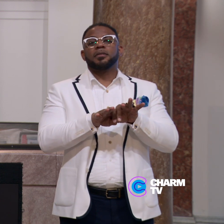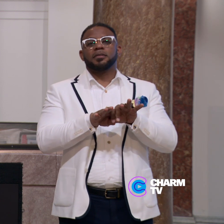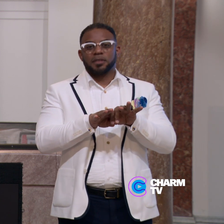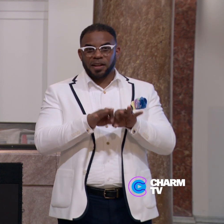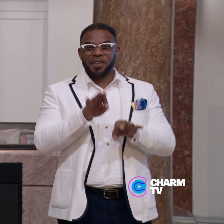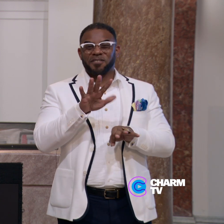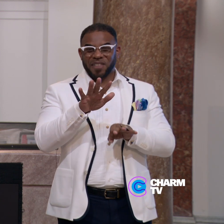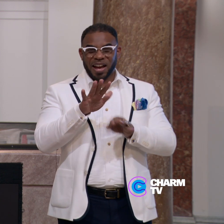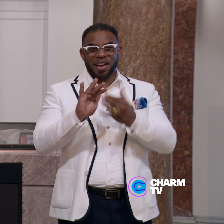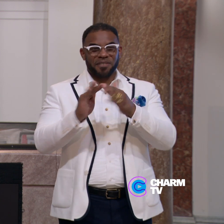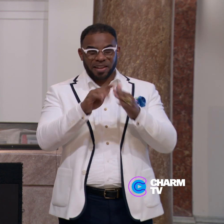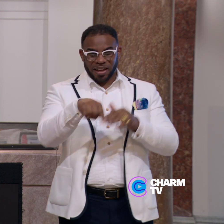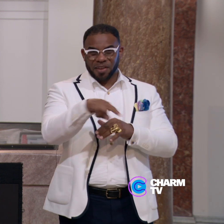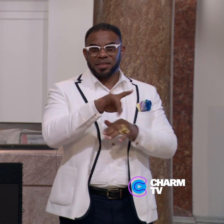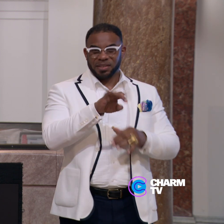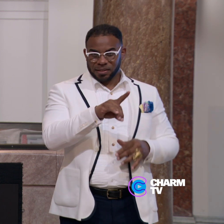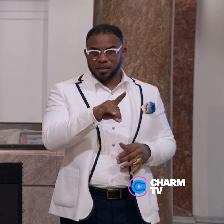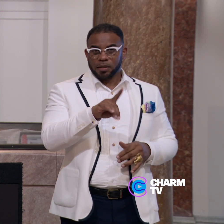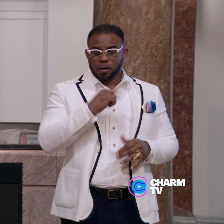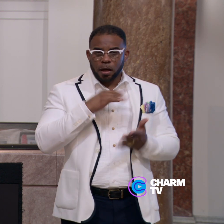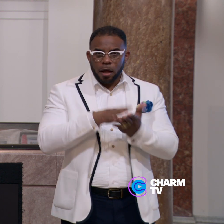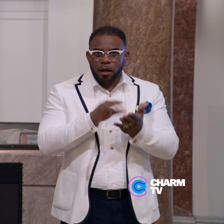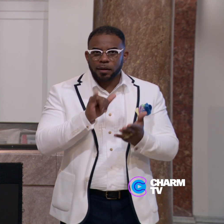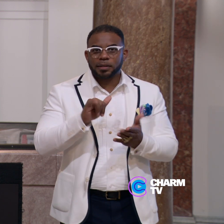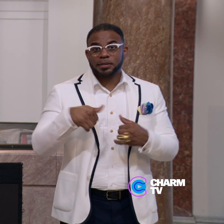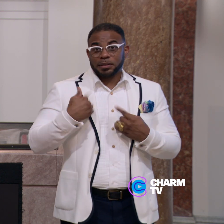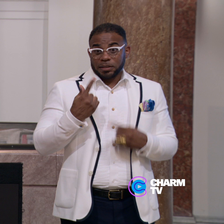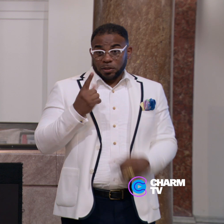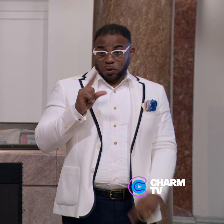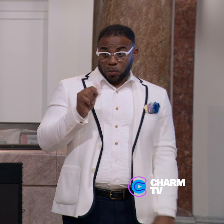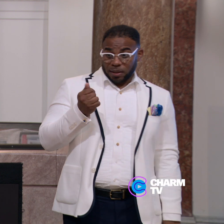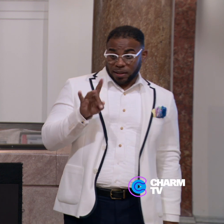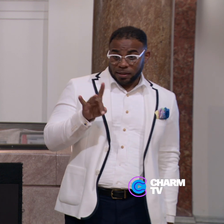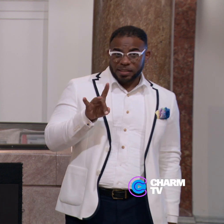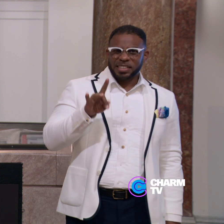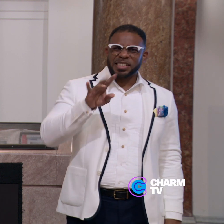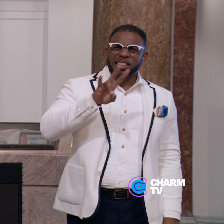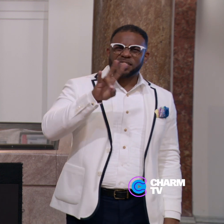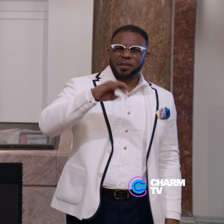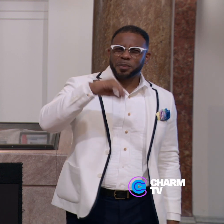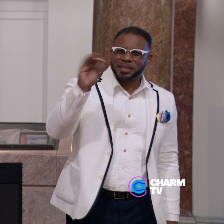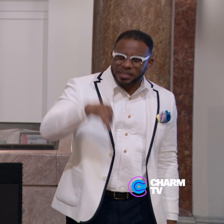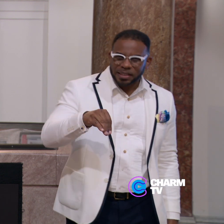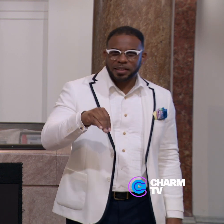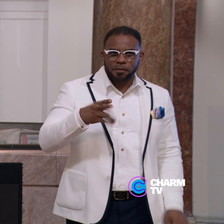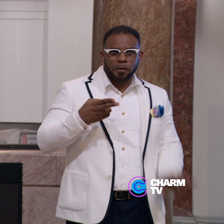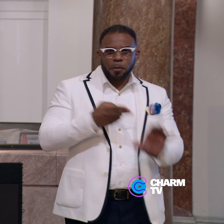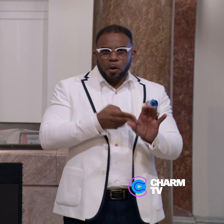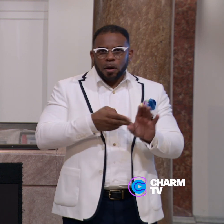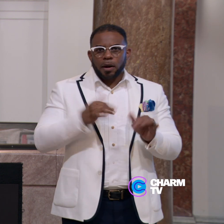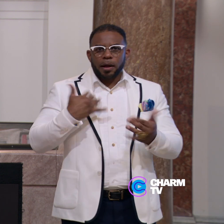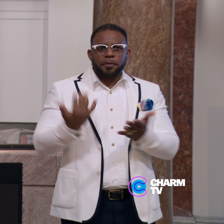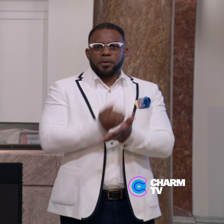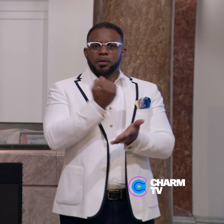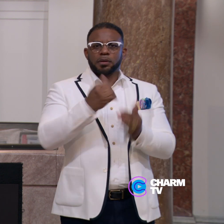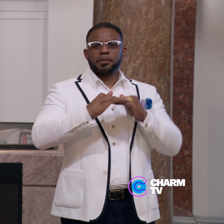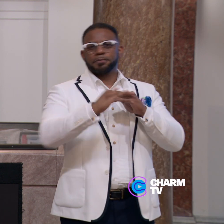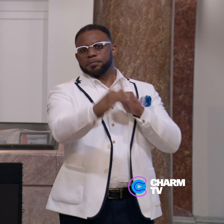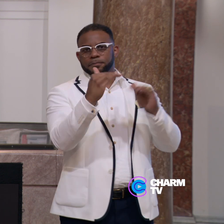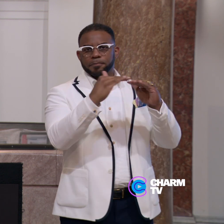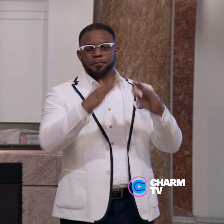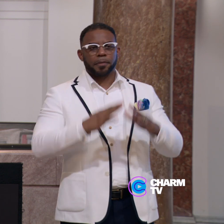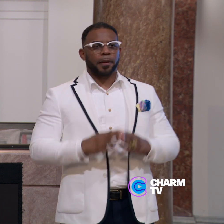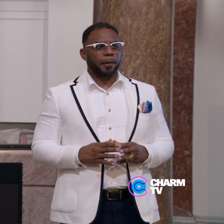five counties did. And what we learned is that since 2018, 77% of participants have obtained stable